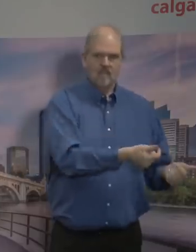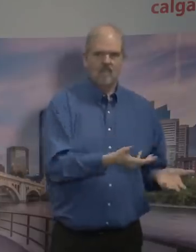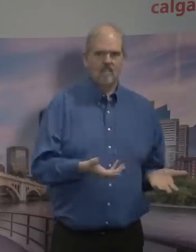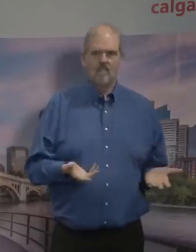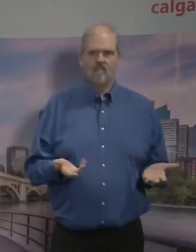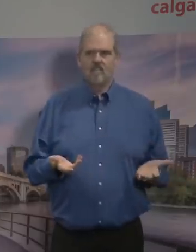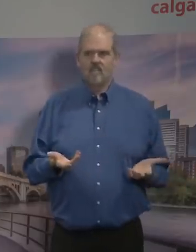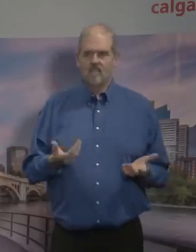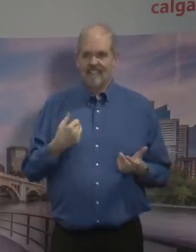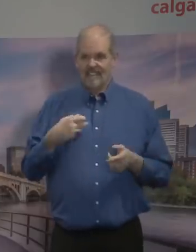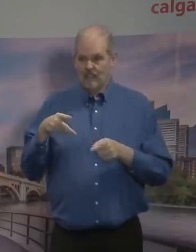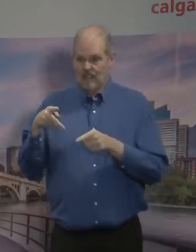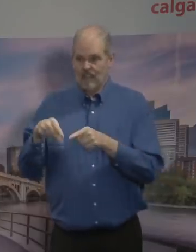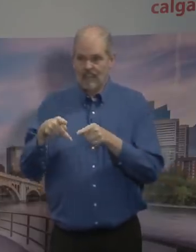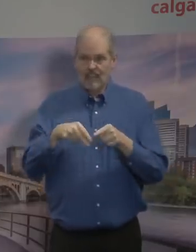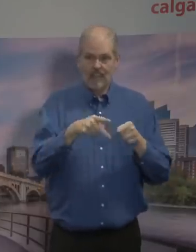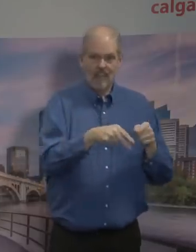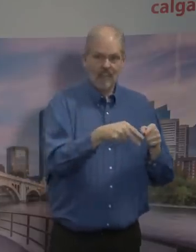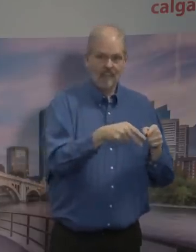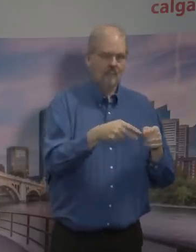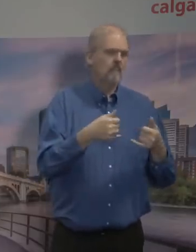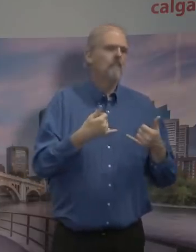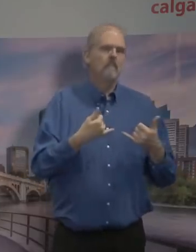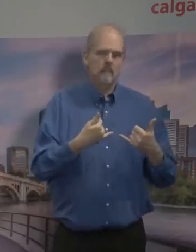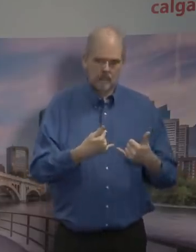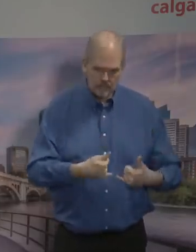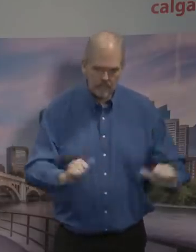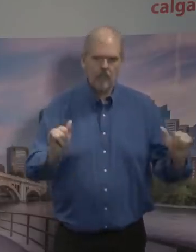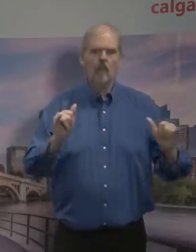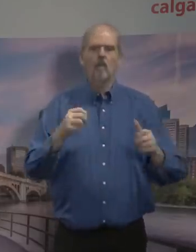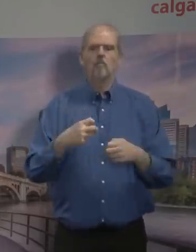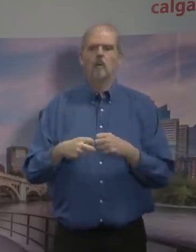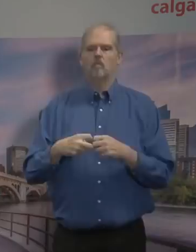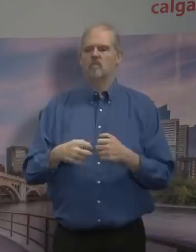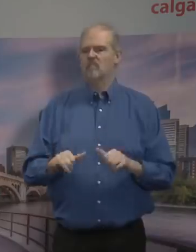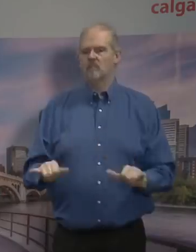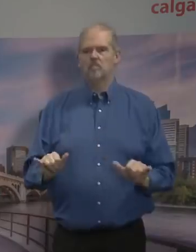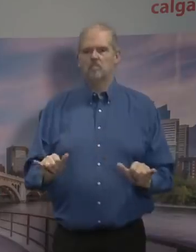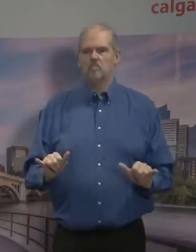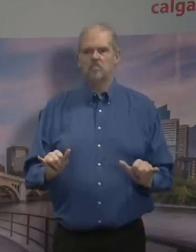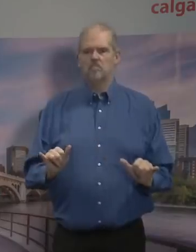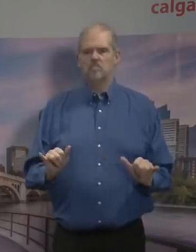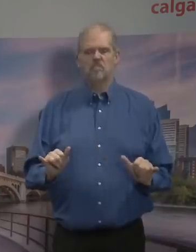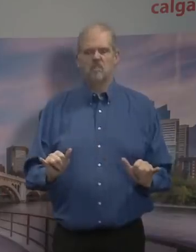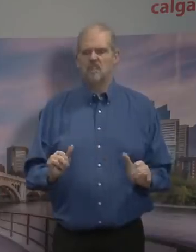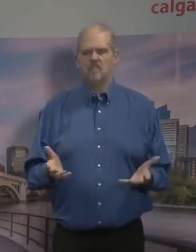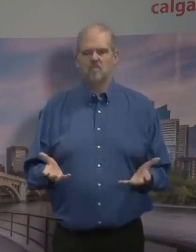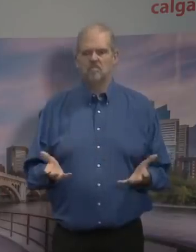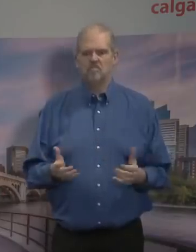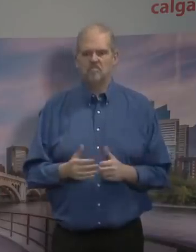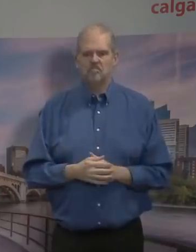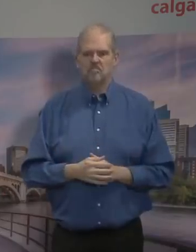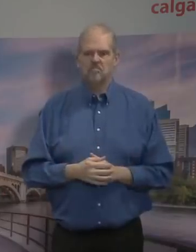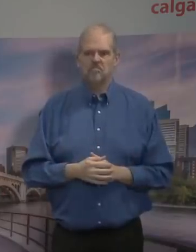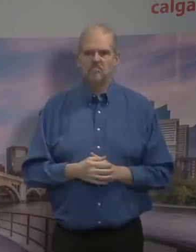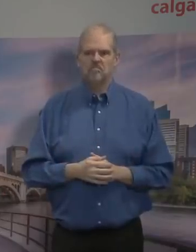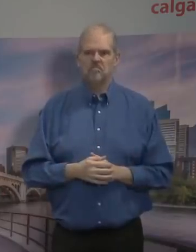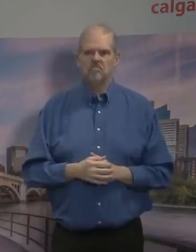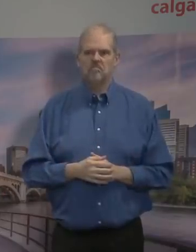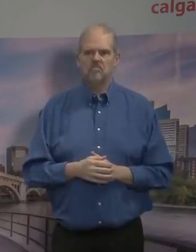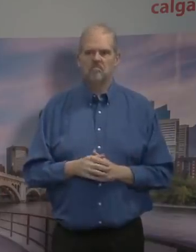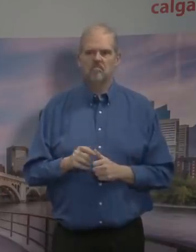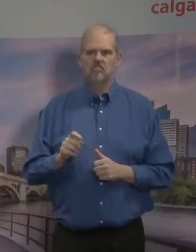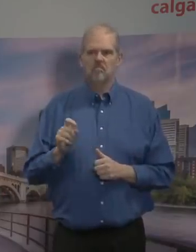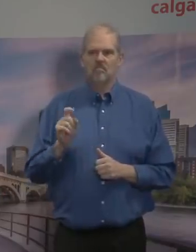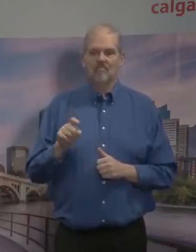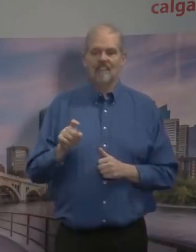city we still wouldn't get there. And so clearly we're in a situation where we need a new solution and we need the federal and